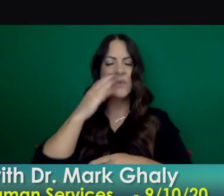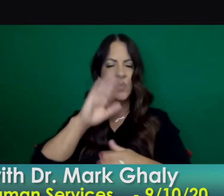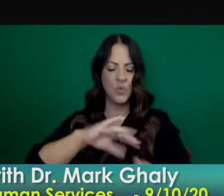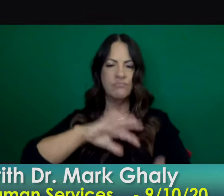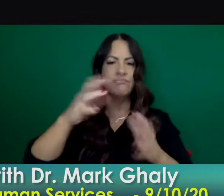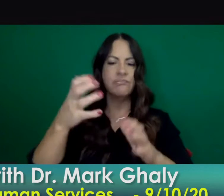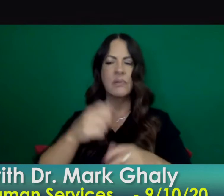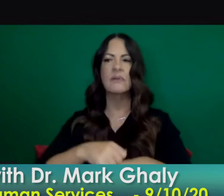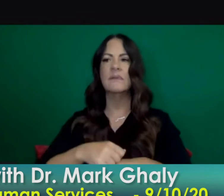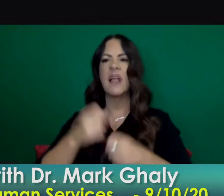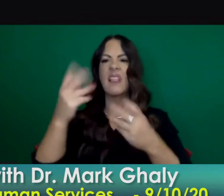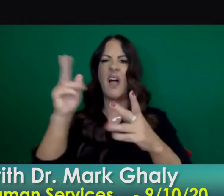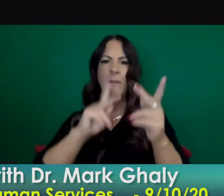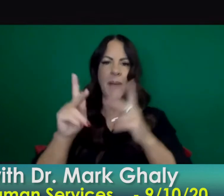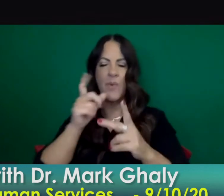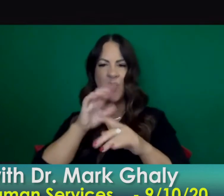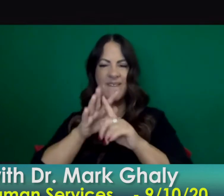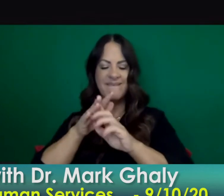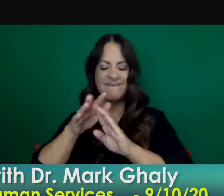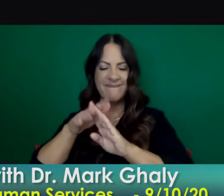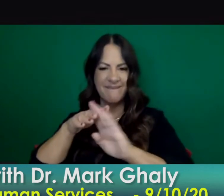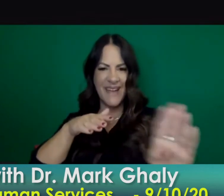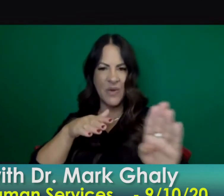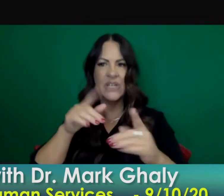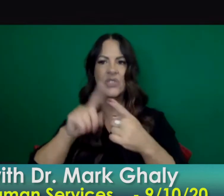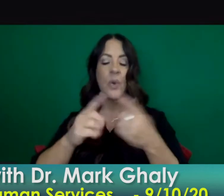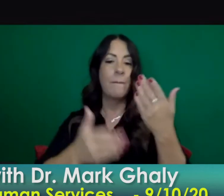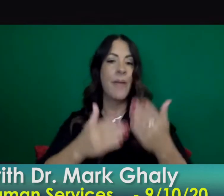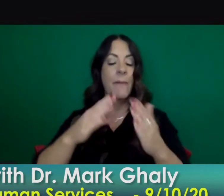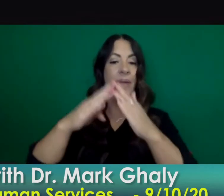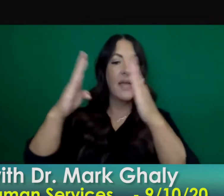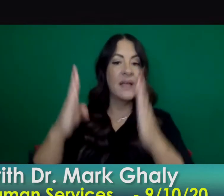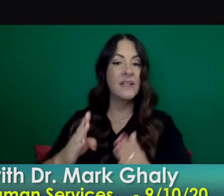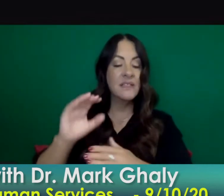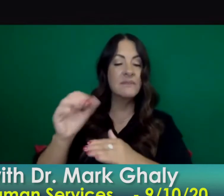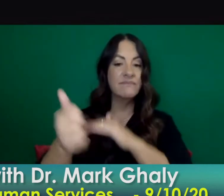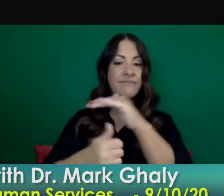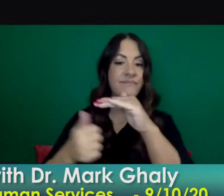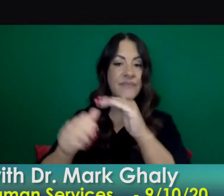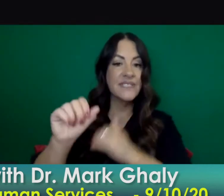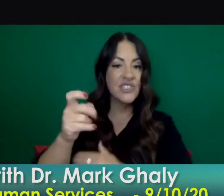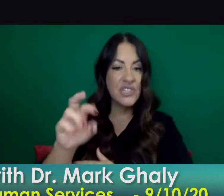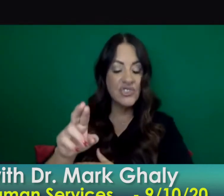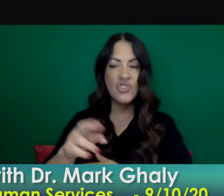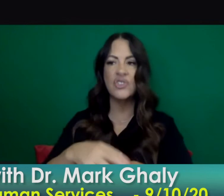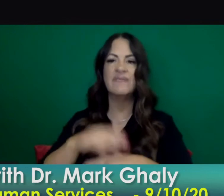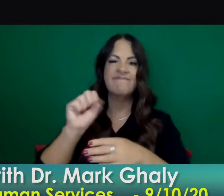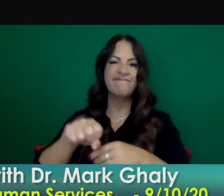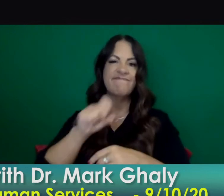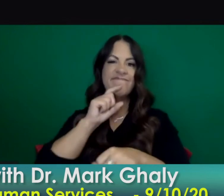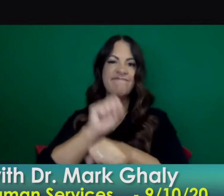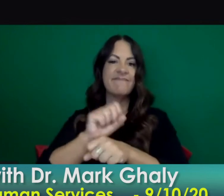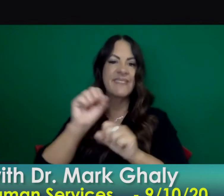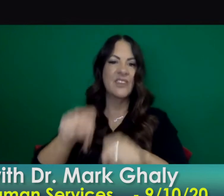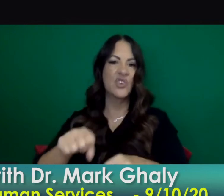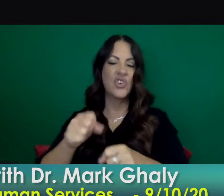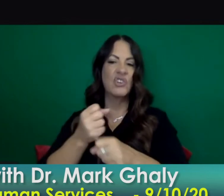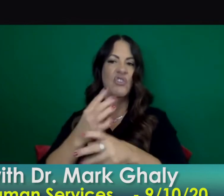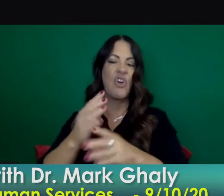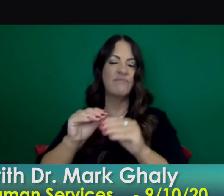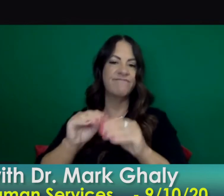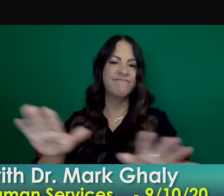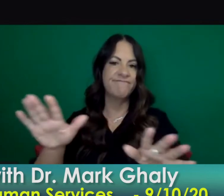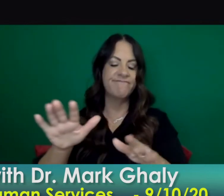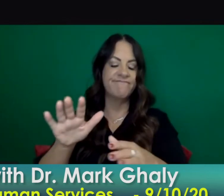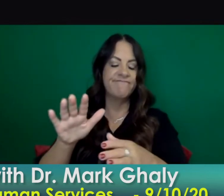that happens with evacuations and the response could indeed uh impact transmission we emphasize and